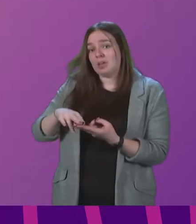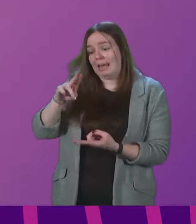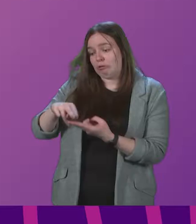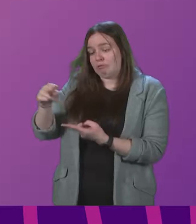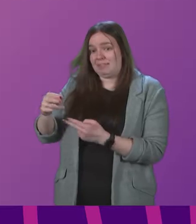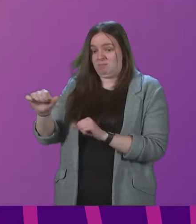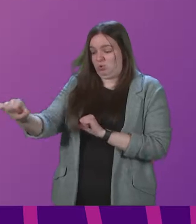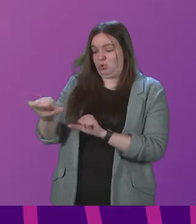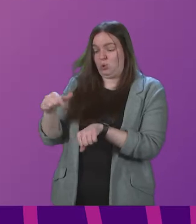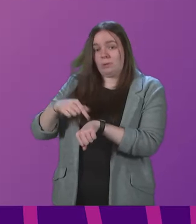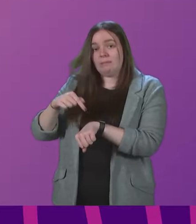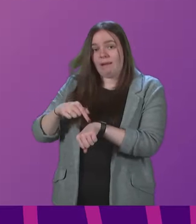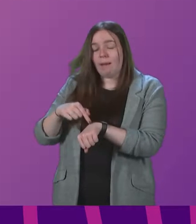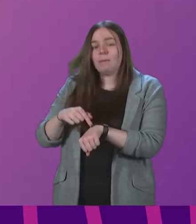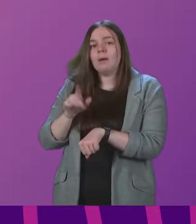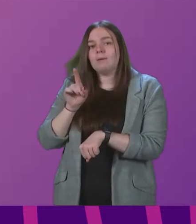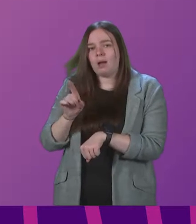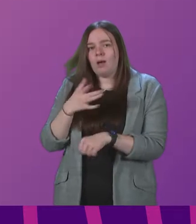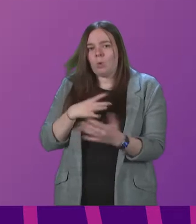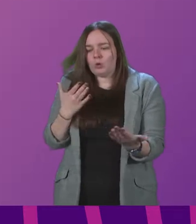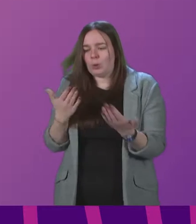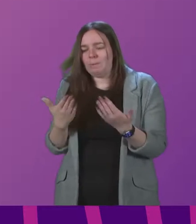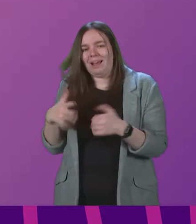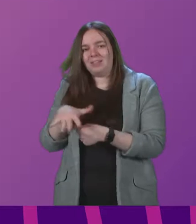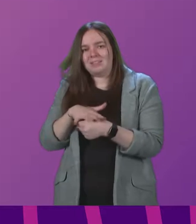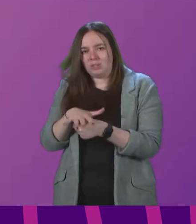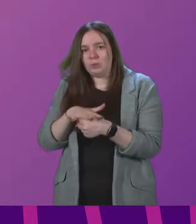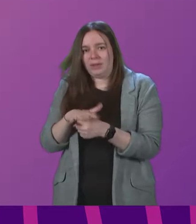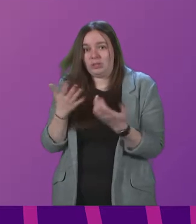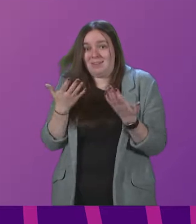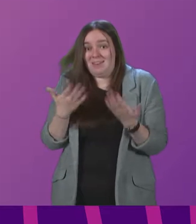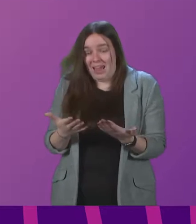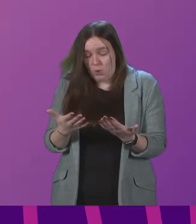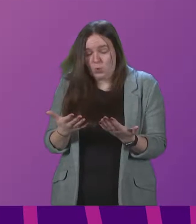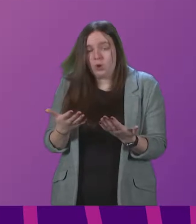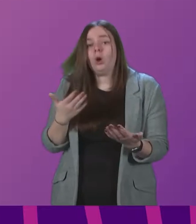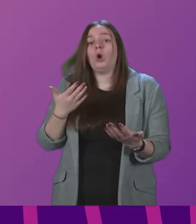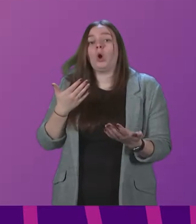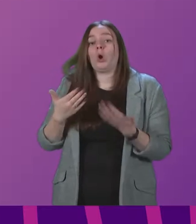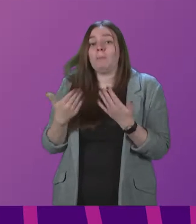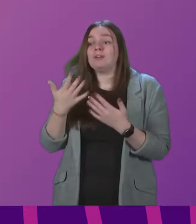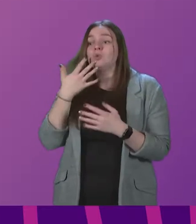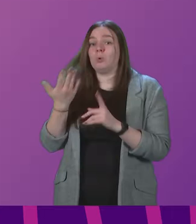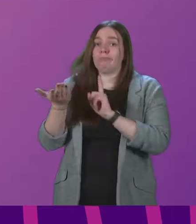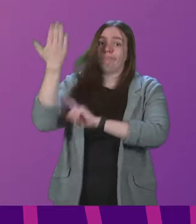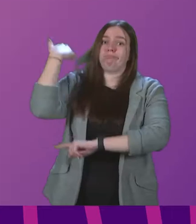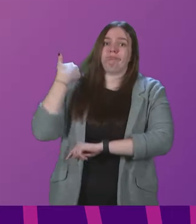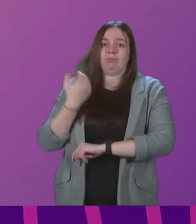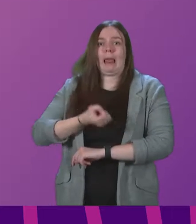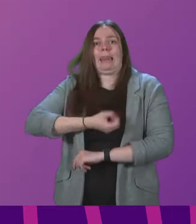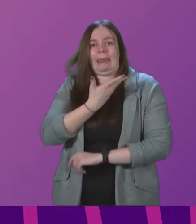short period of time. But let me compare the situation now compared to when Labour was in power,